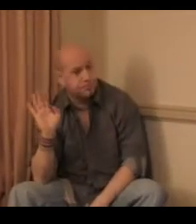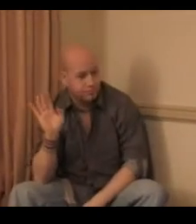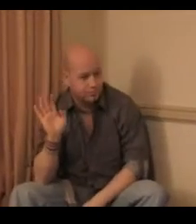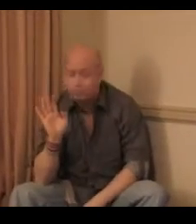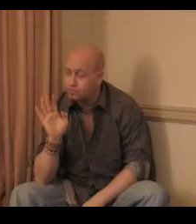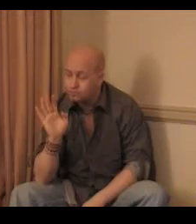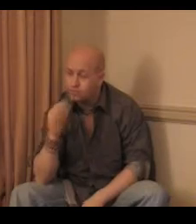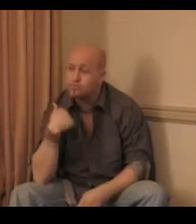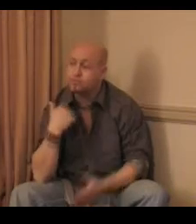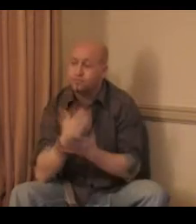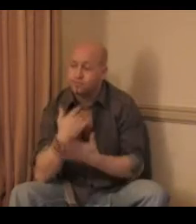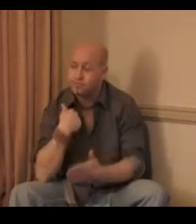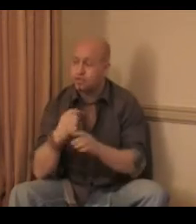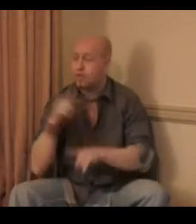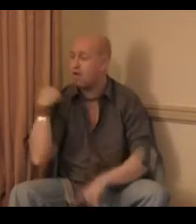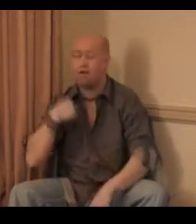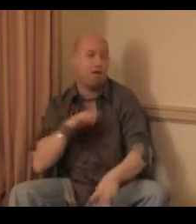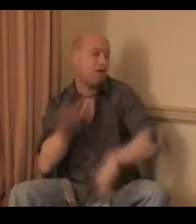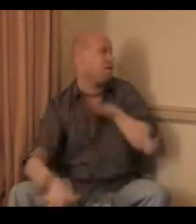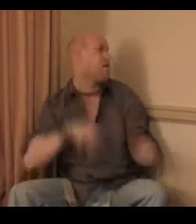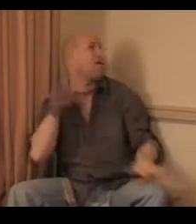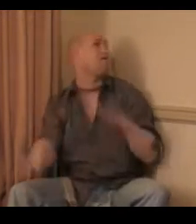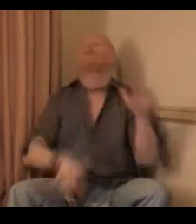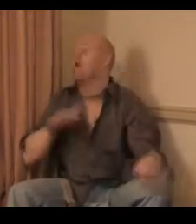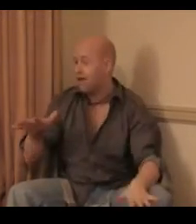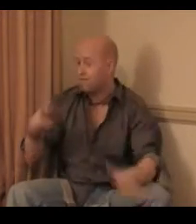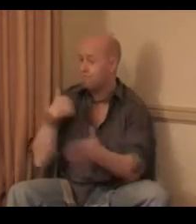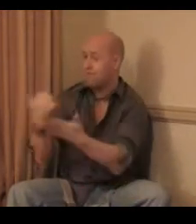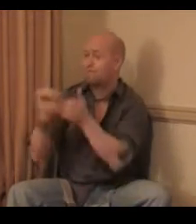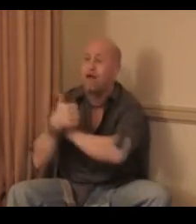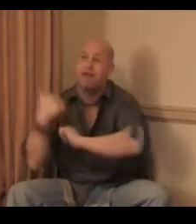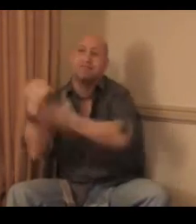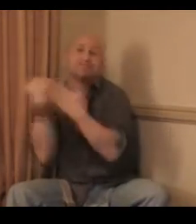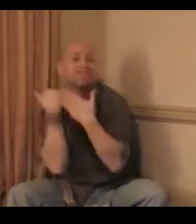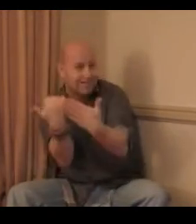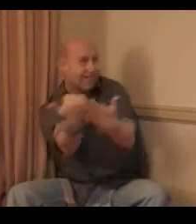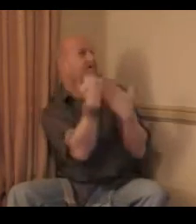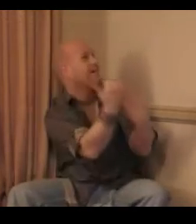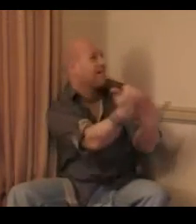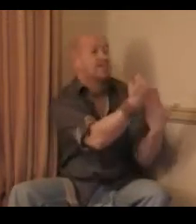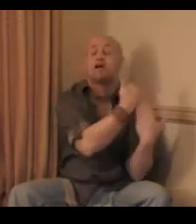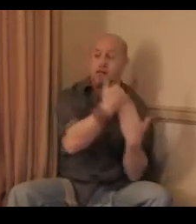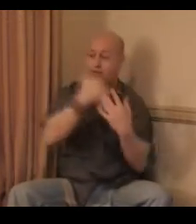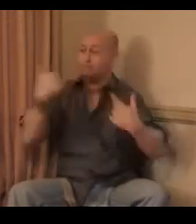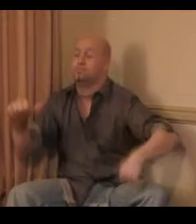I was so lost back then But with a little help from my friends I found the light in the tunnel at the